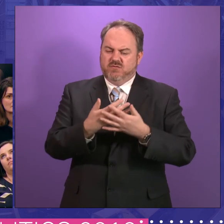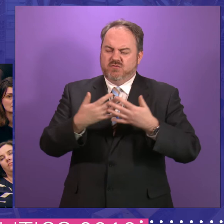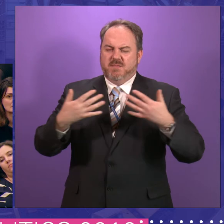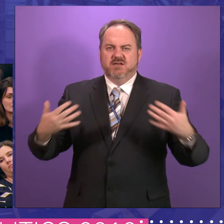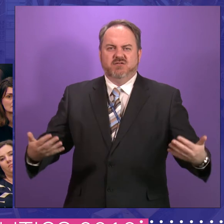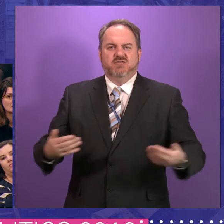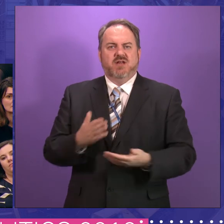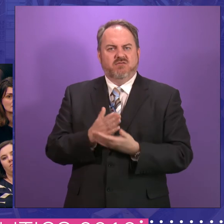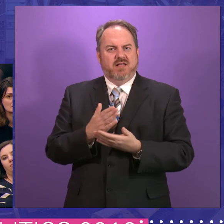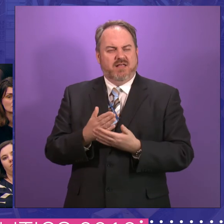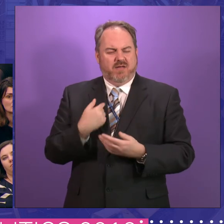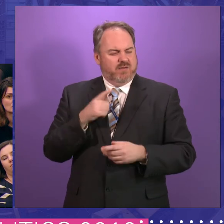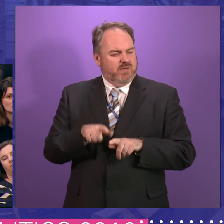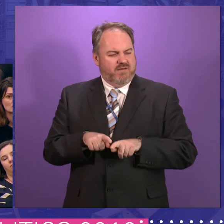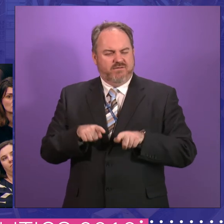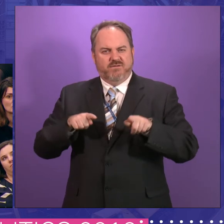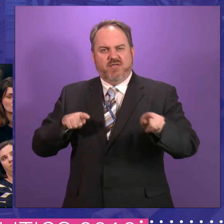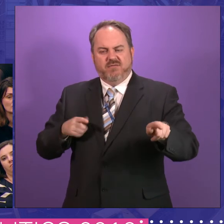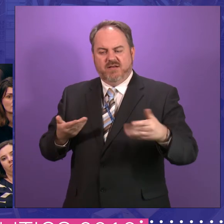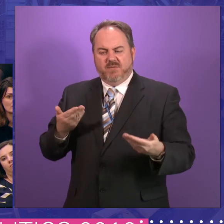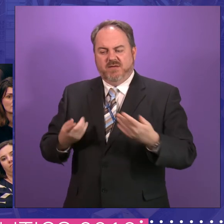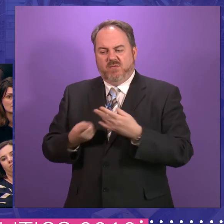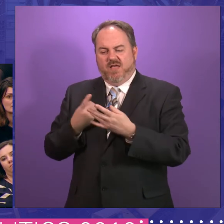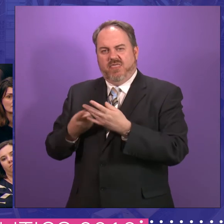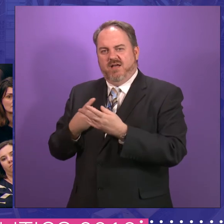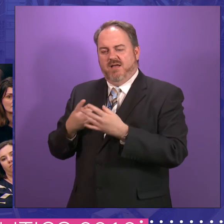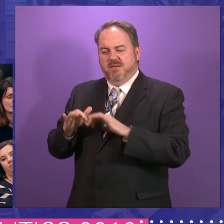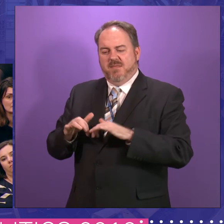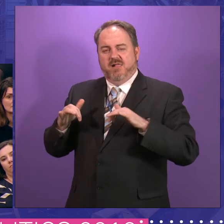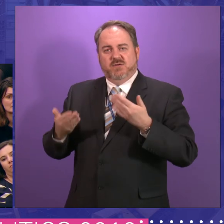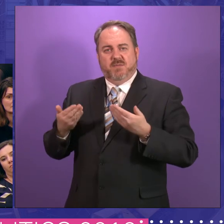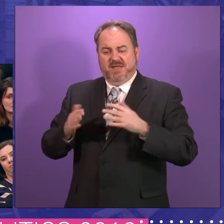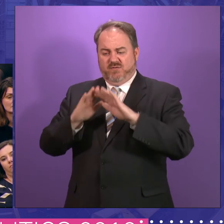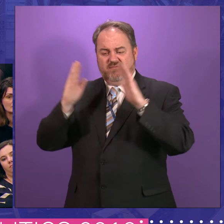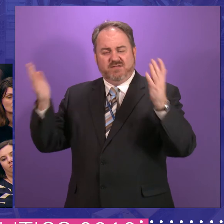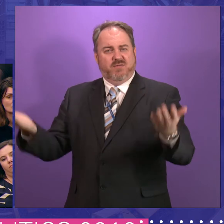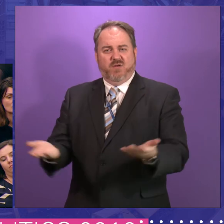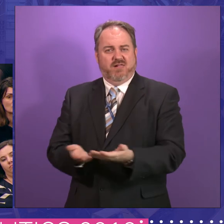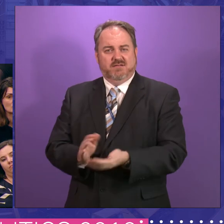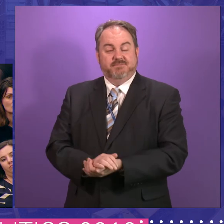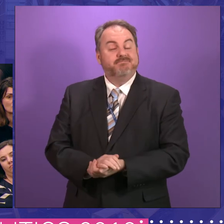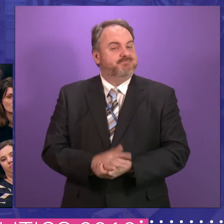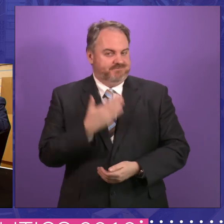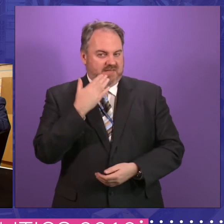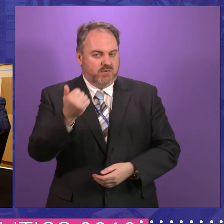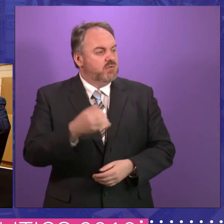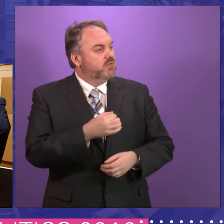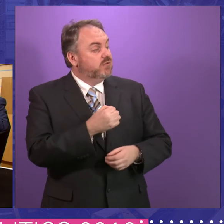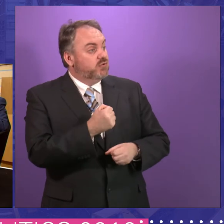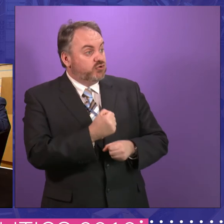are far further ahead than I think most parliaments throughout Europe or the world. Thanks. And George. Yeah.